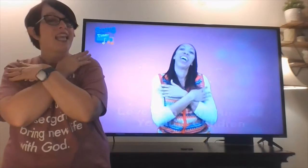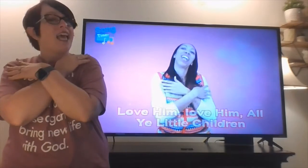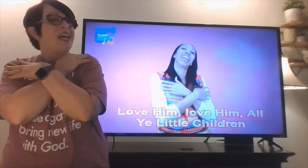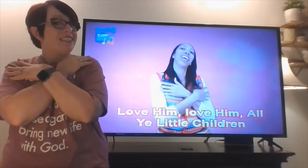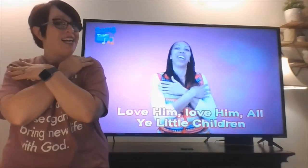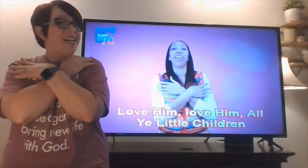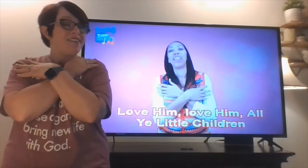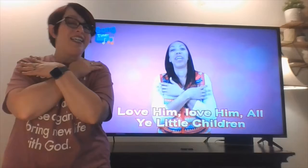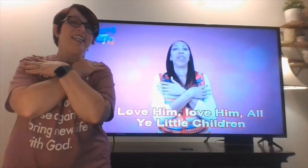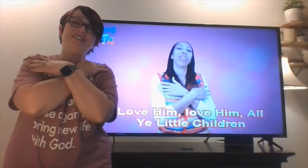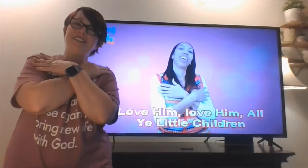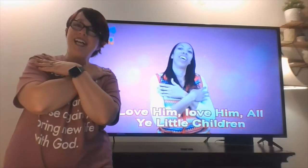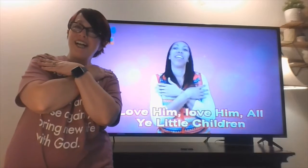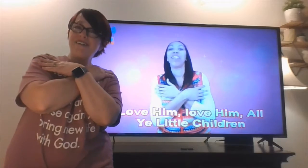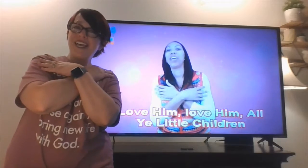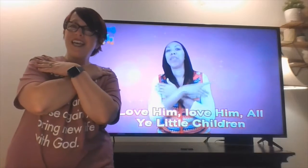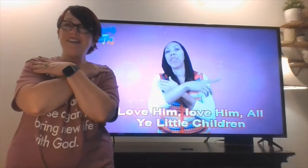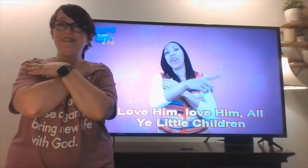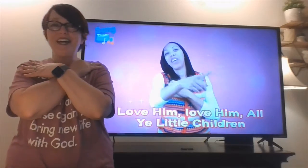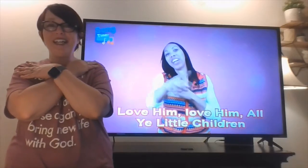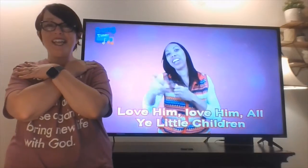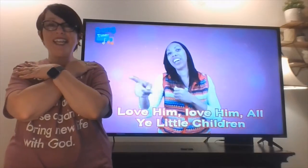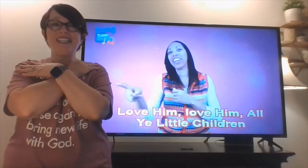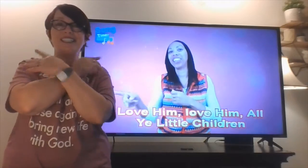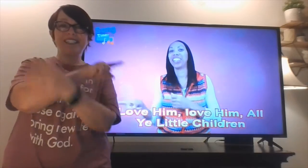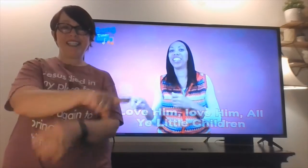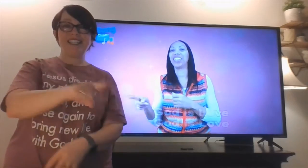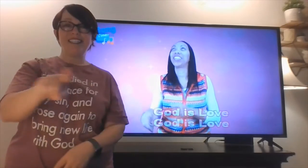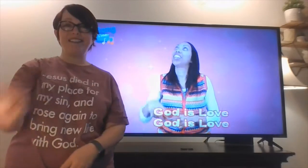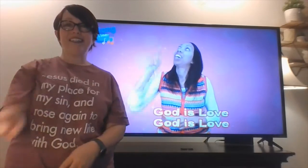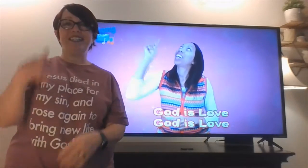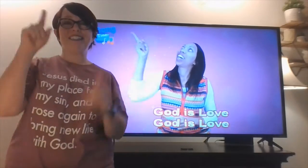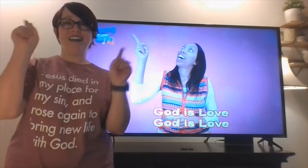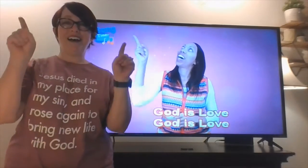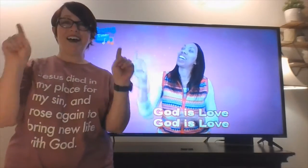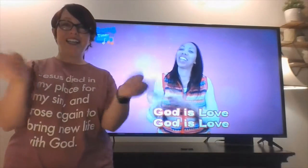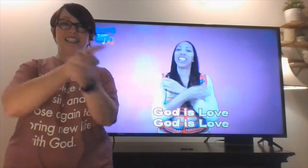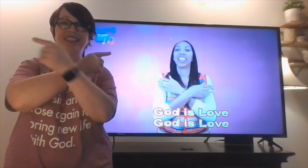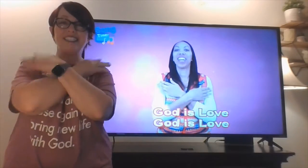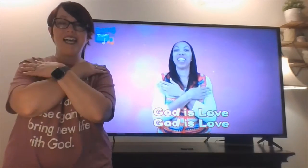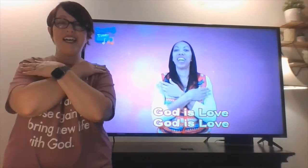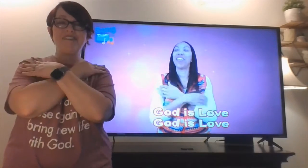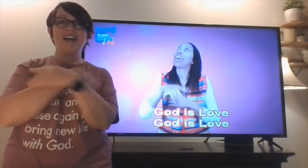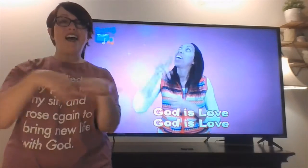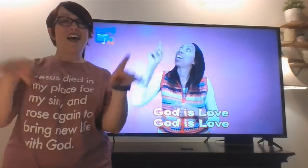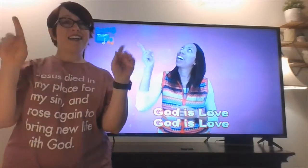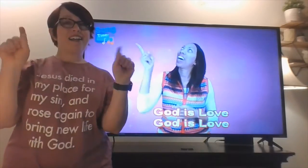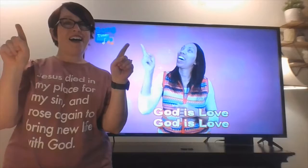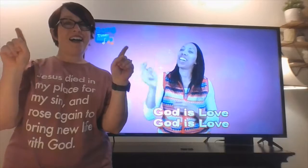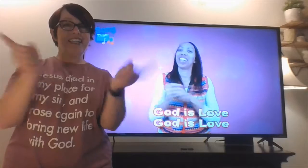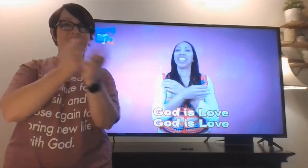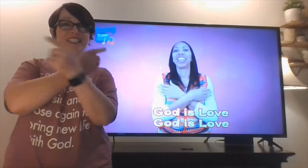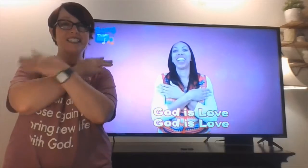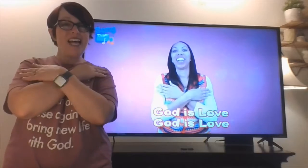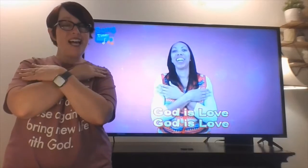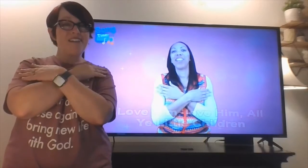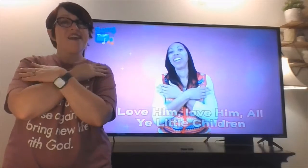Love Him, love Him, all ye little children God is love, God is love